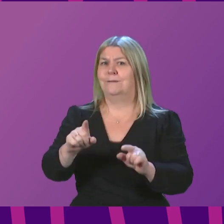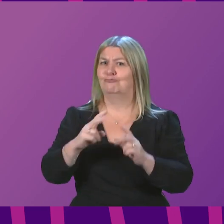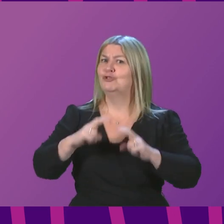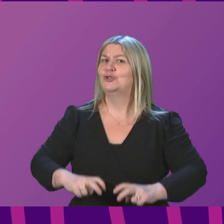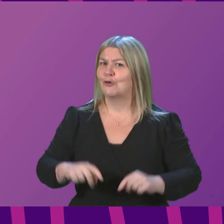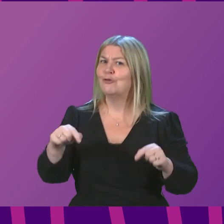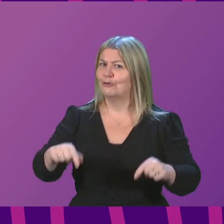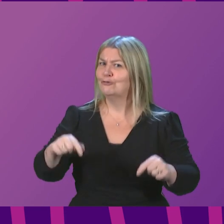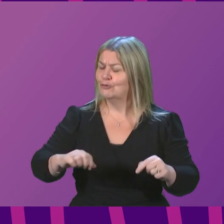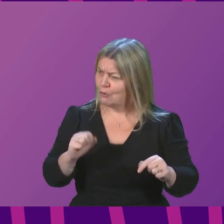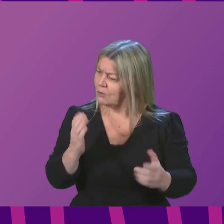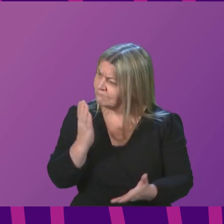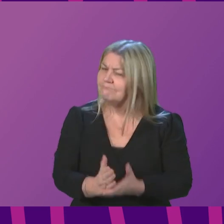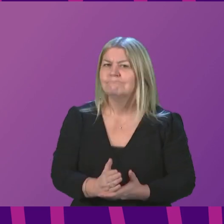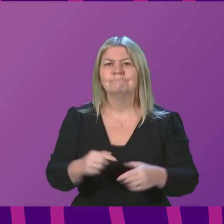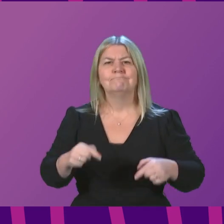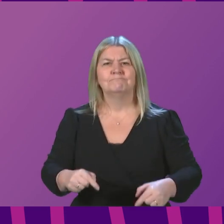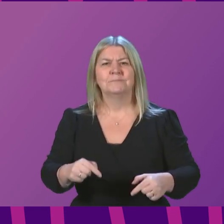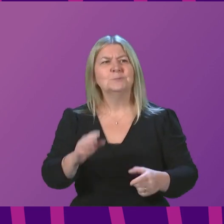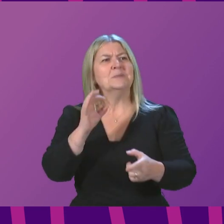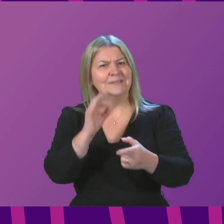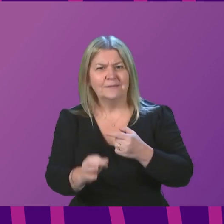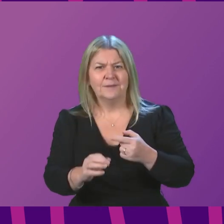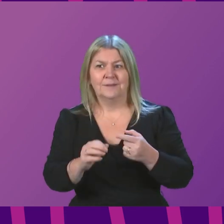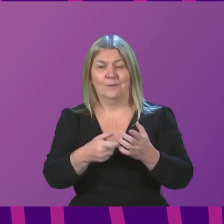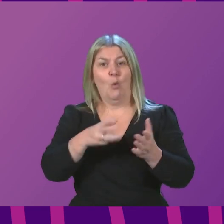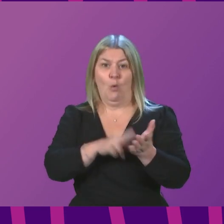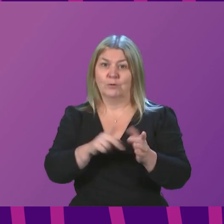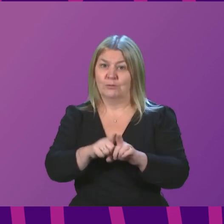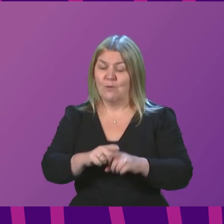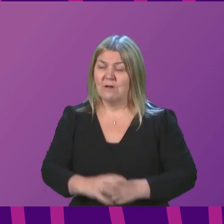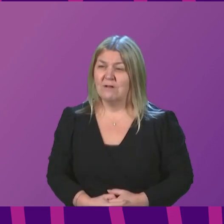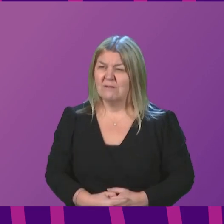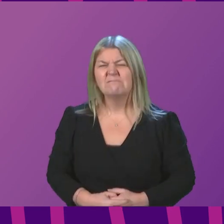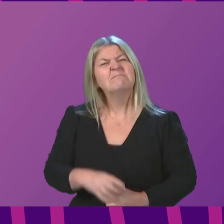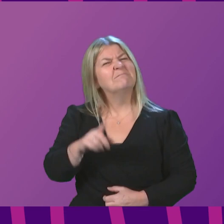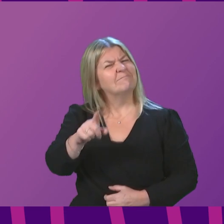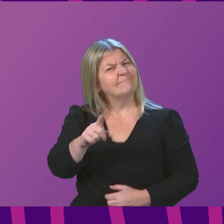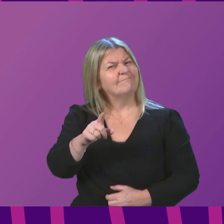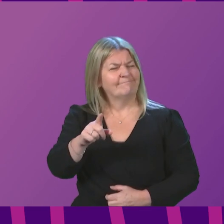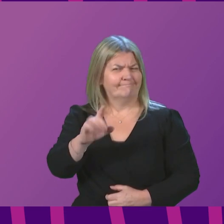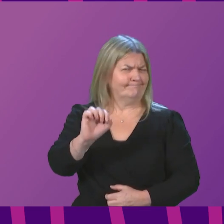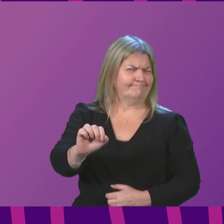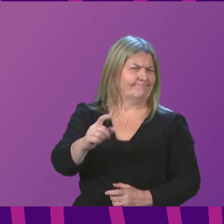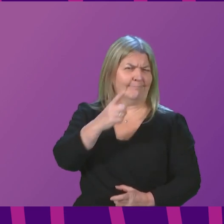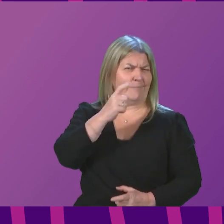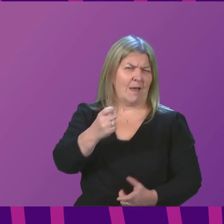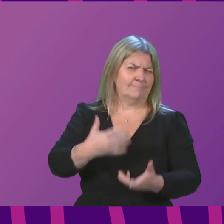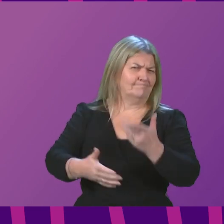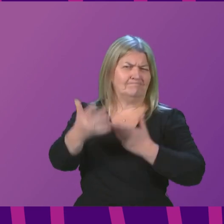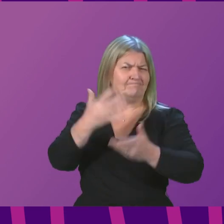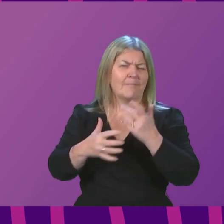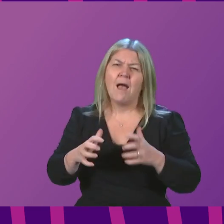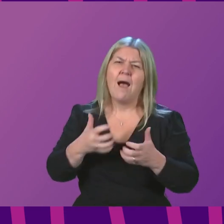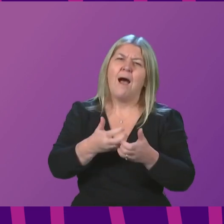variants such as Omicron. What assurance can the First Minister provide that everything will be done to support continued